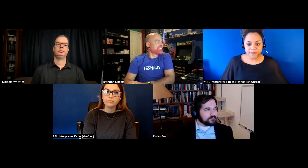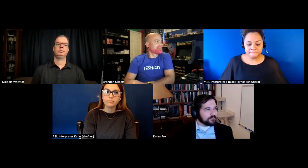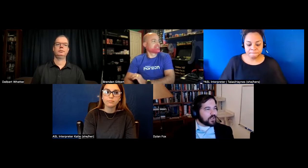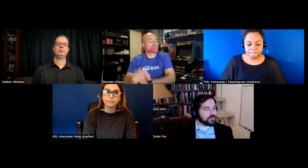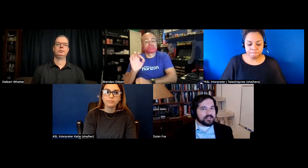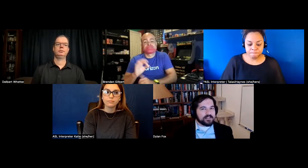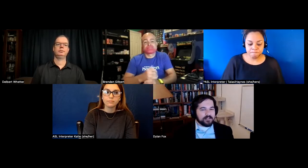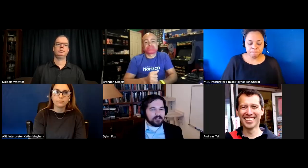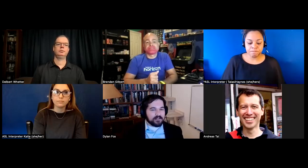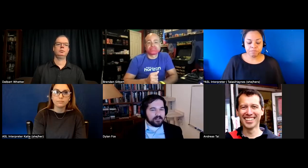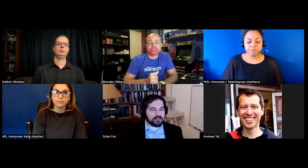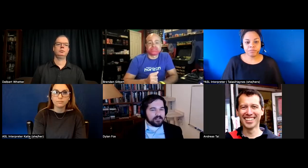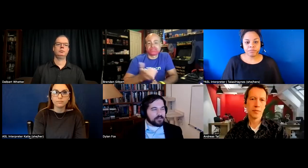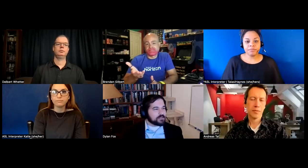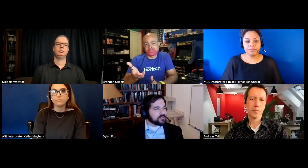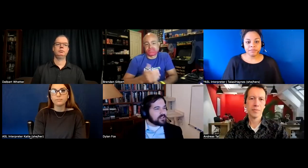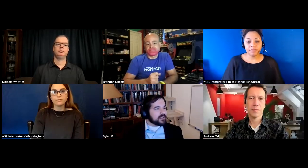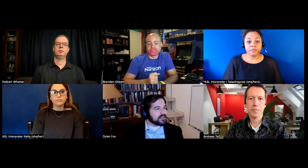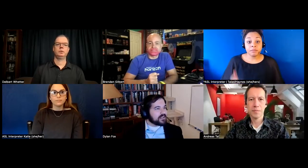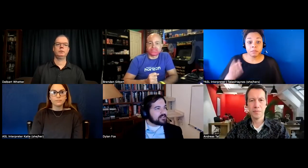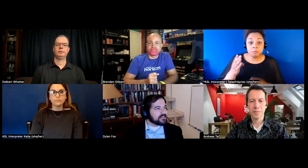oh yes somebody's posted i think excellent